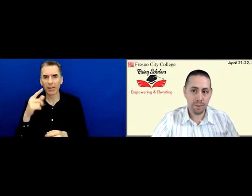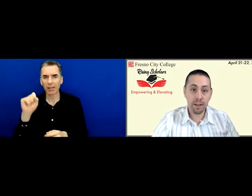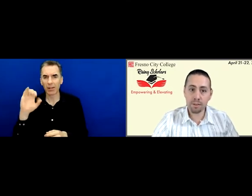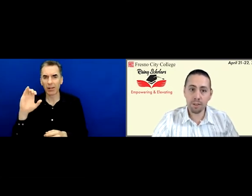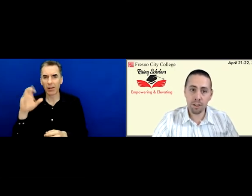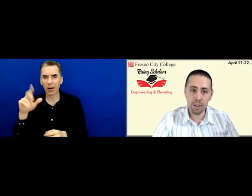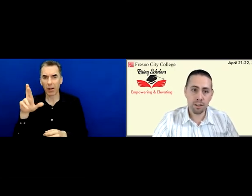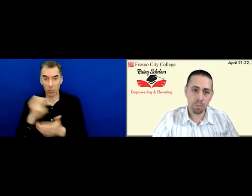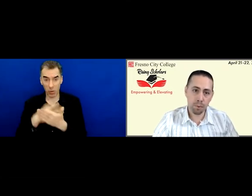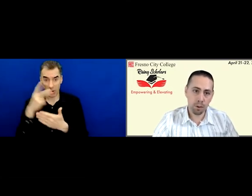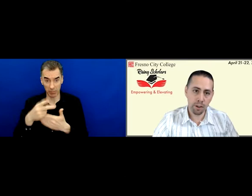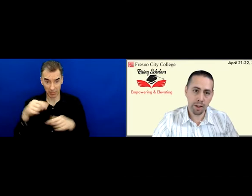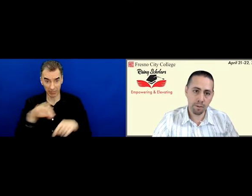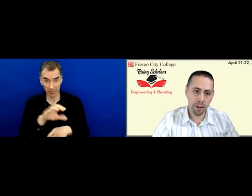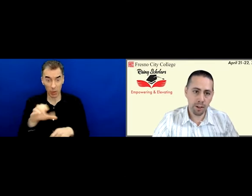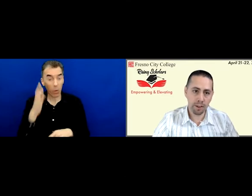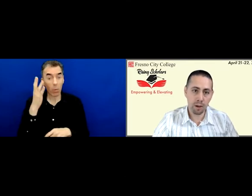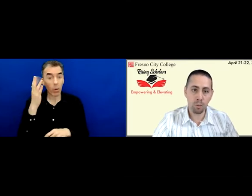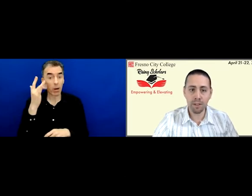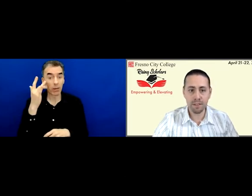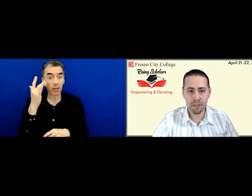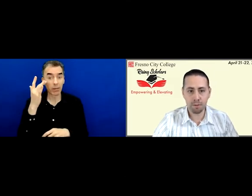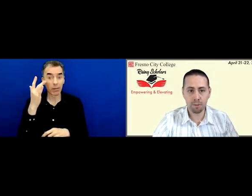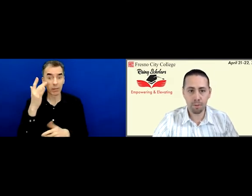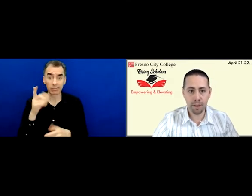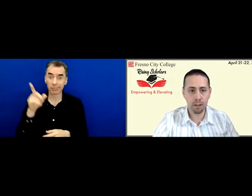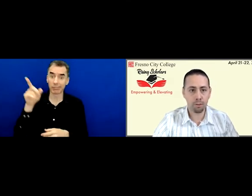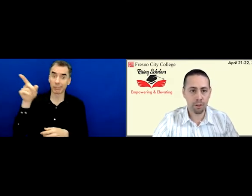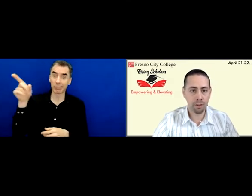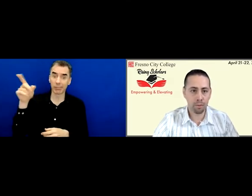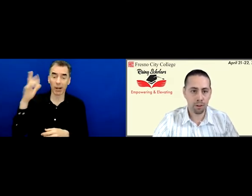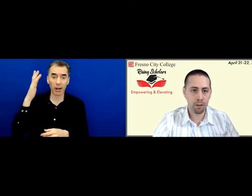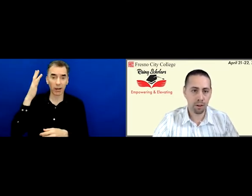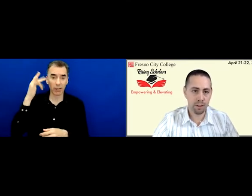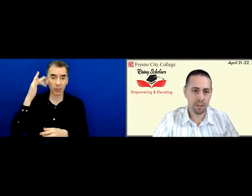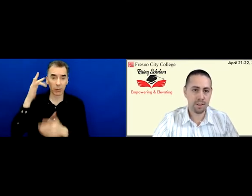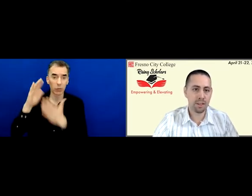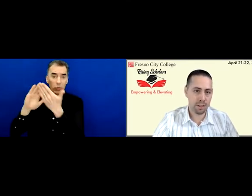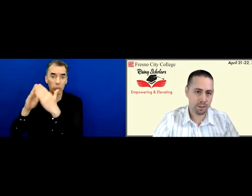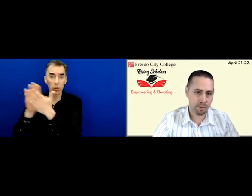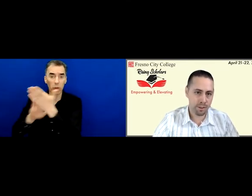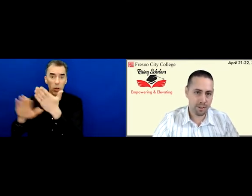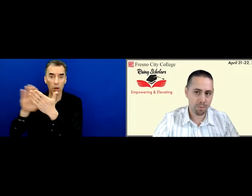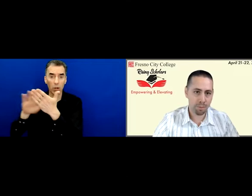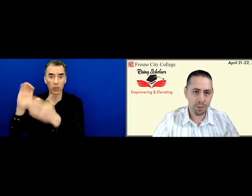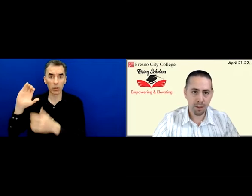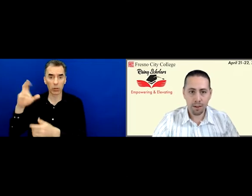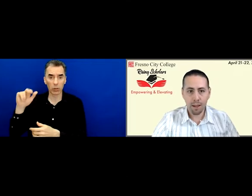City College is because of the generous support and funding that we receive from the California Community College's Chancellor's